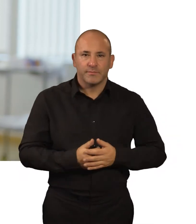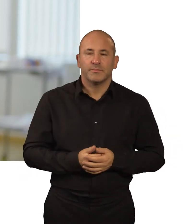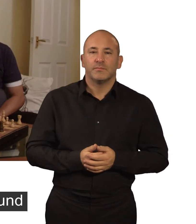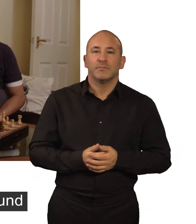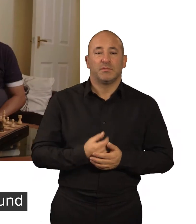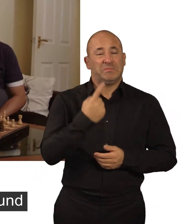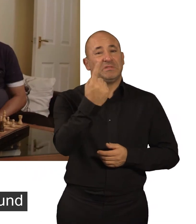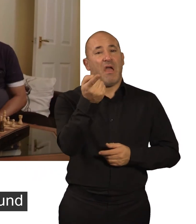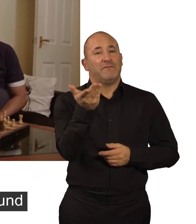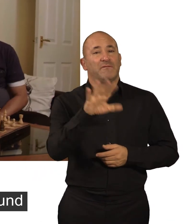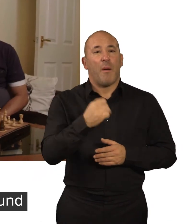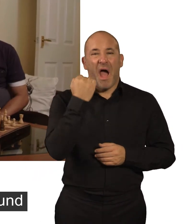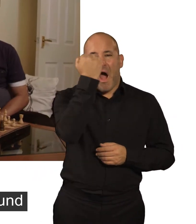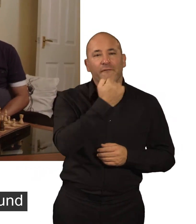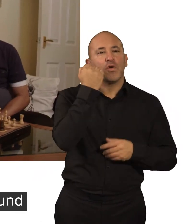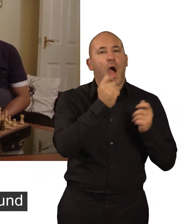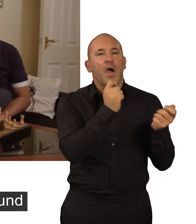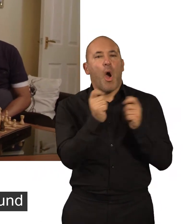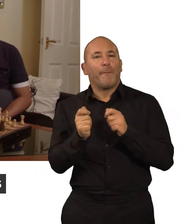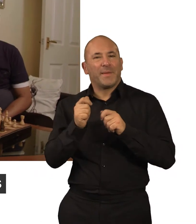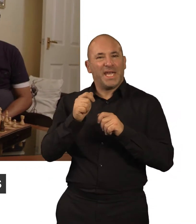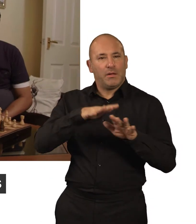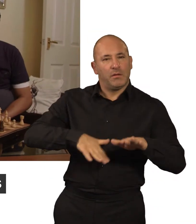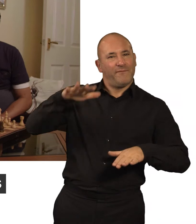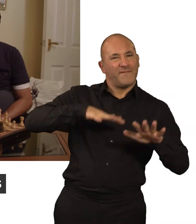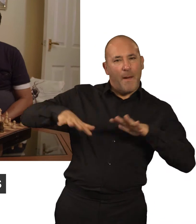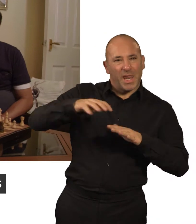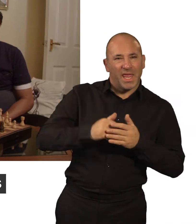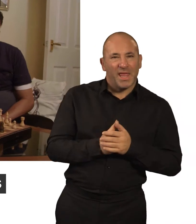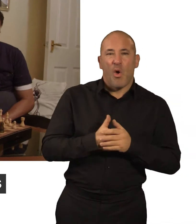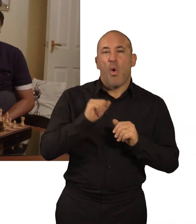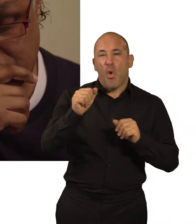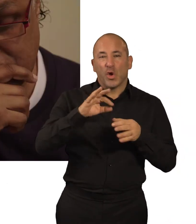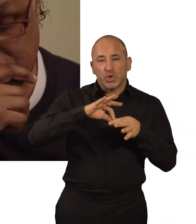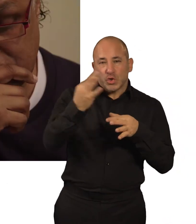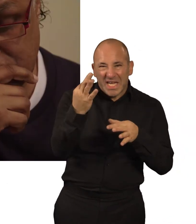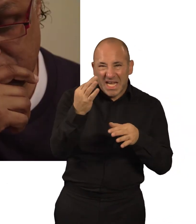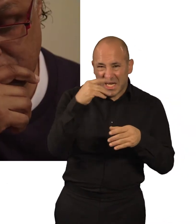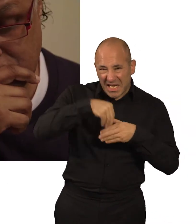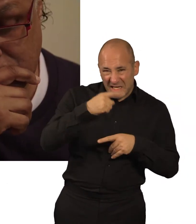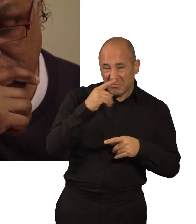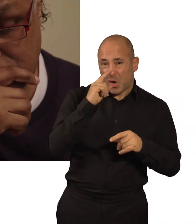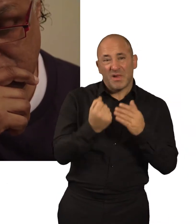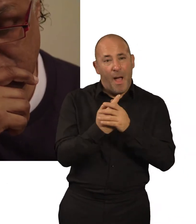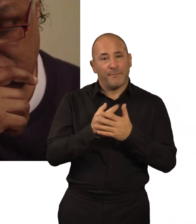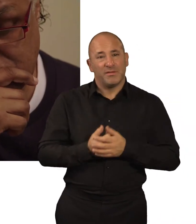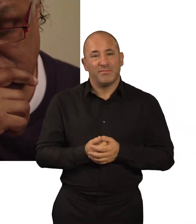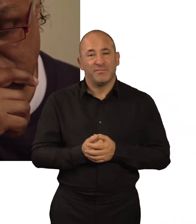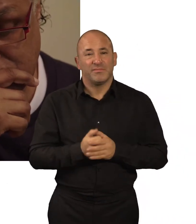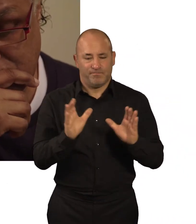If you come from an African Caribbean background or you have those genes within your system you are more likely to be affected by this. As